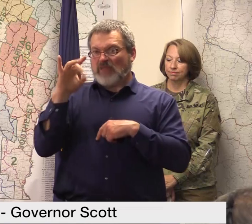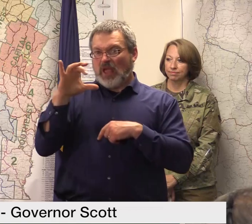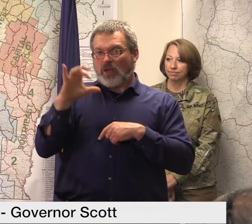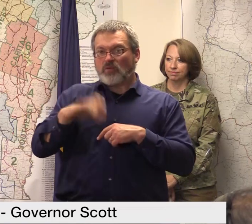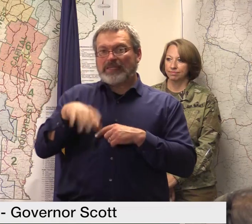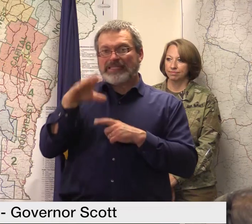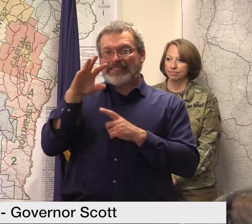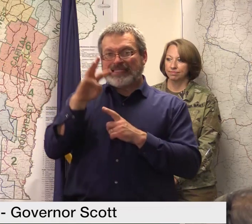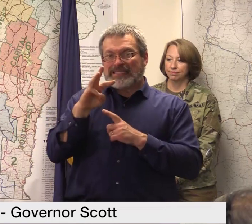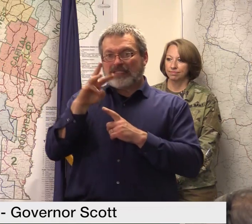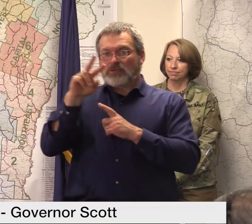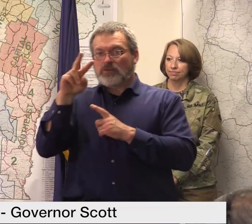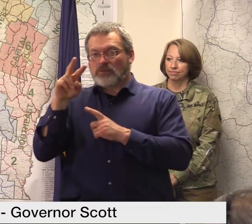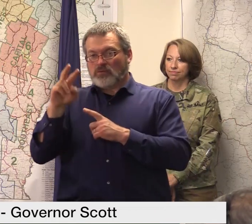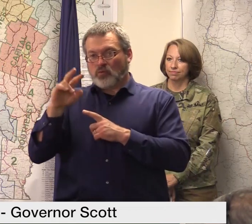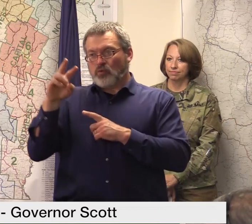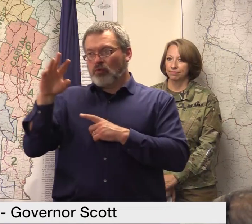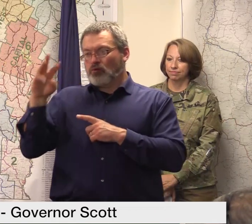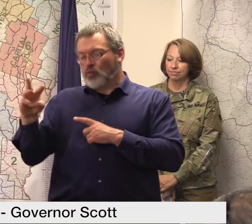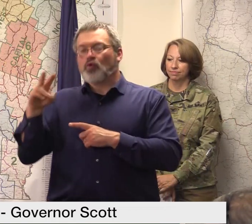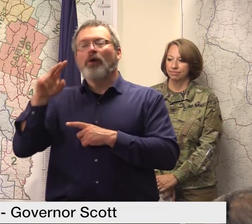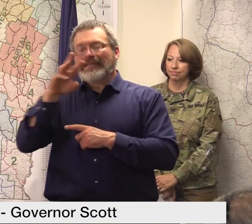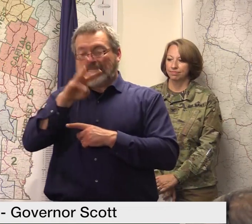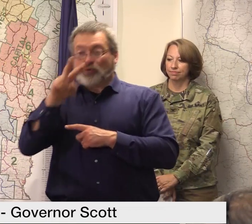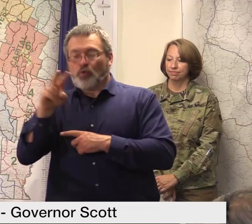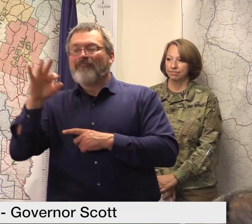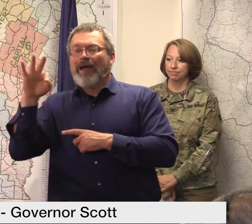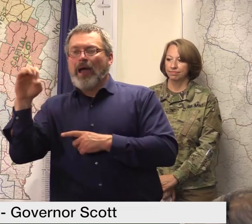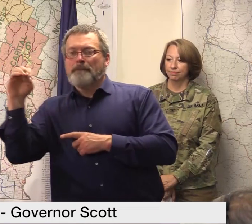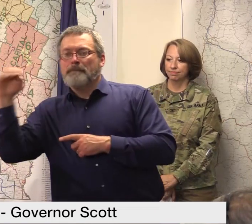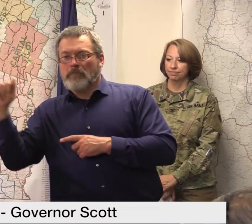they're open from 7 a.m. to 11 p.m.